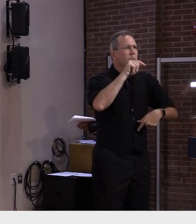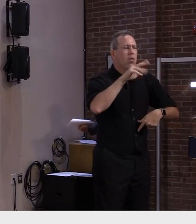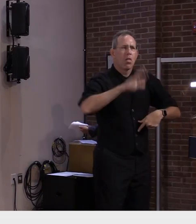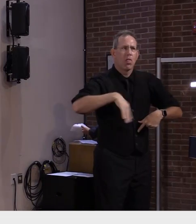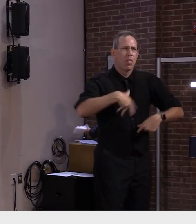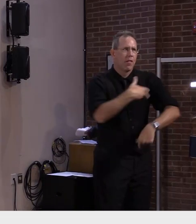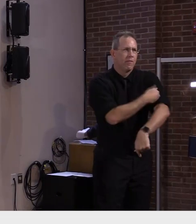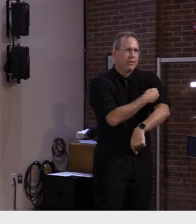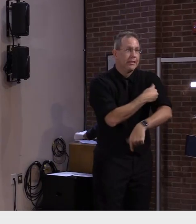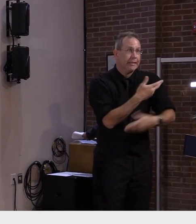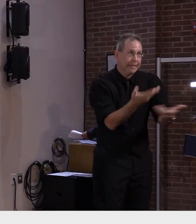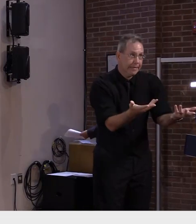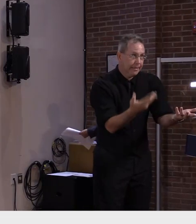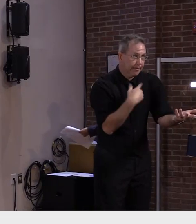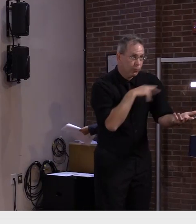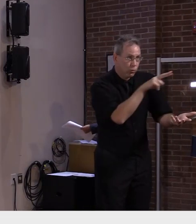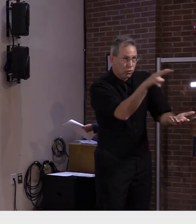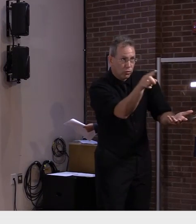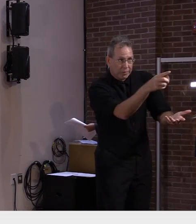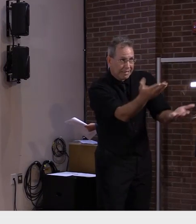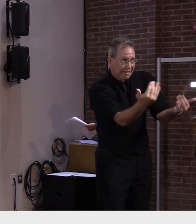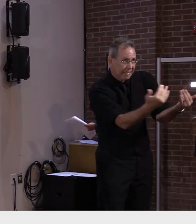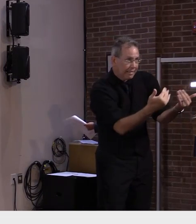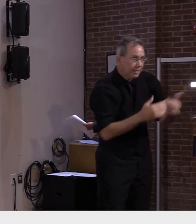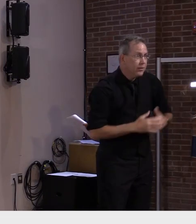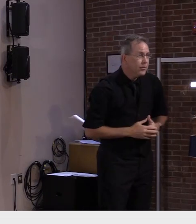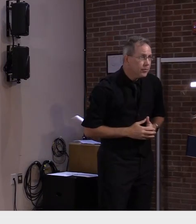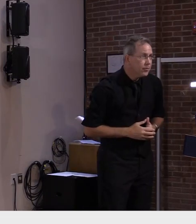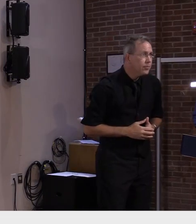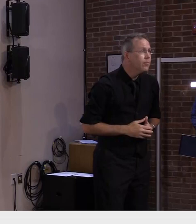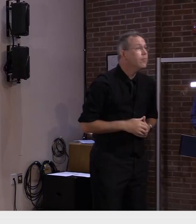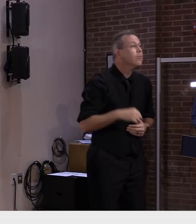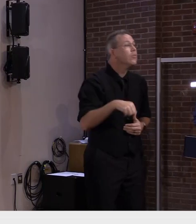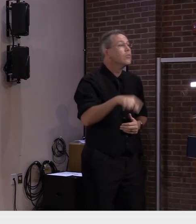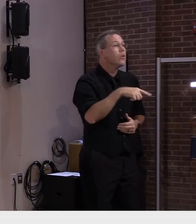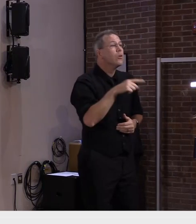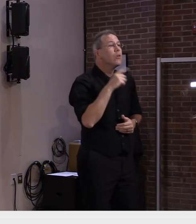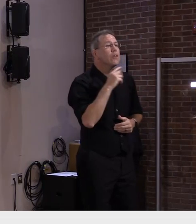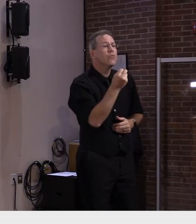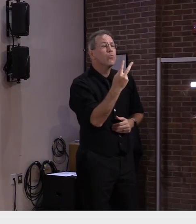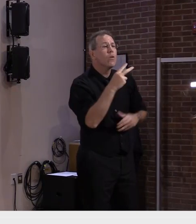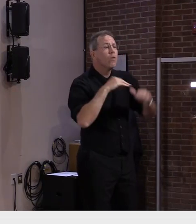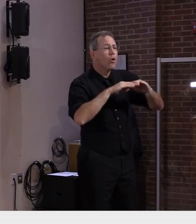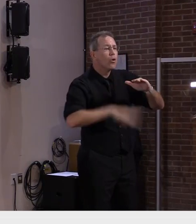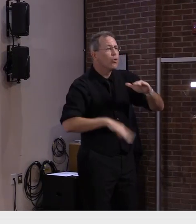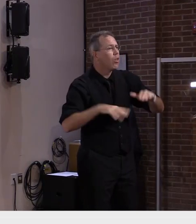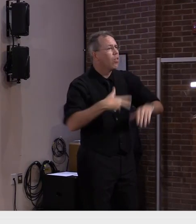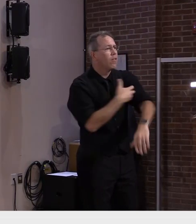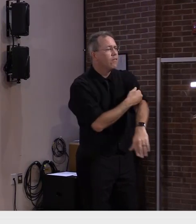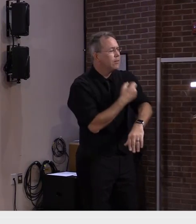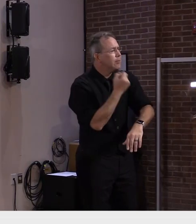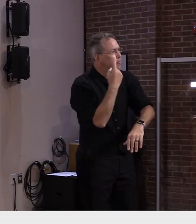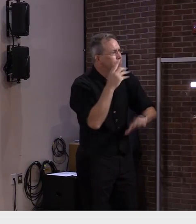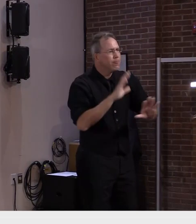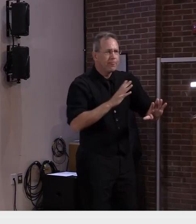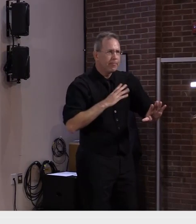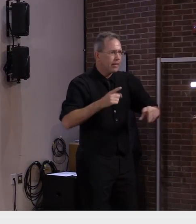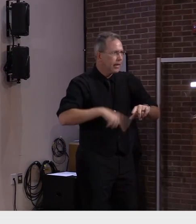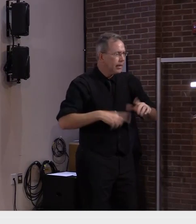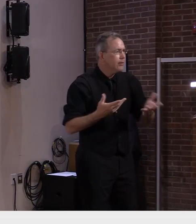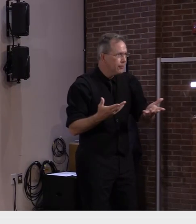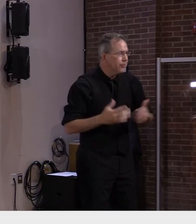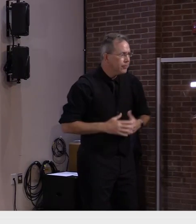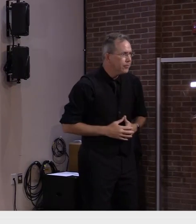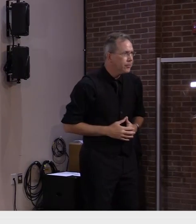in addition to those under 12 who aren't eligible yet unfortunately that's a